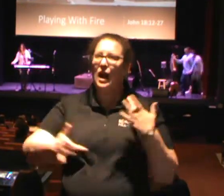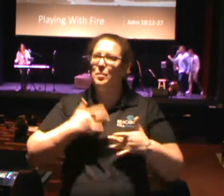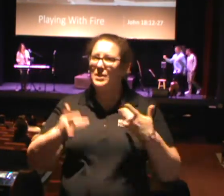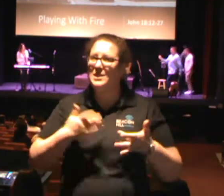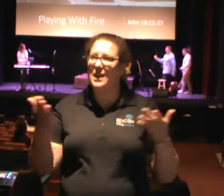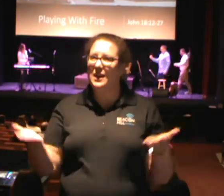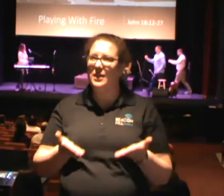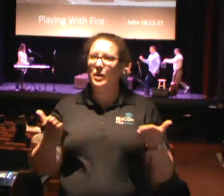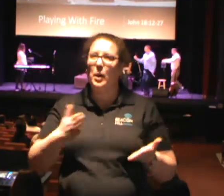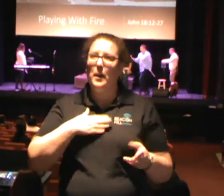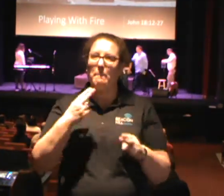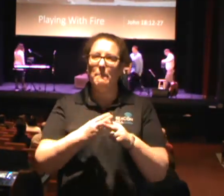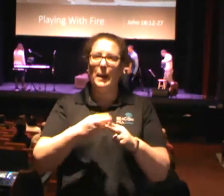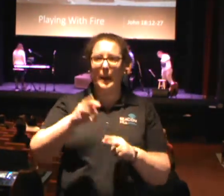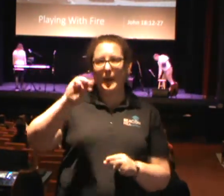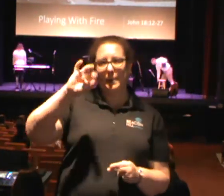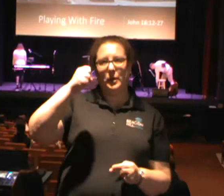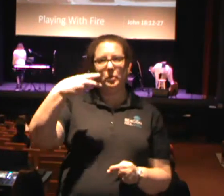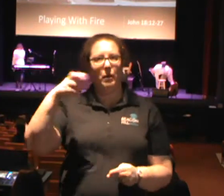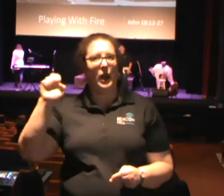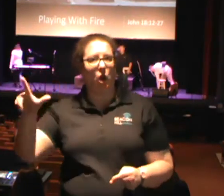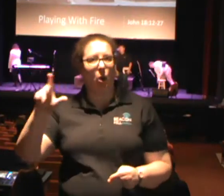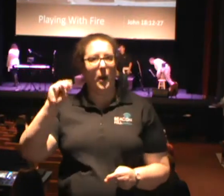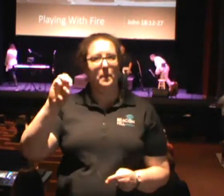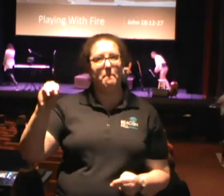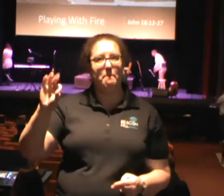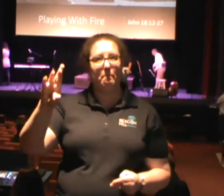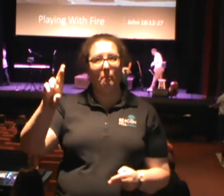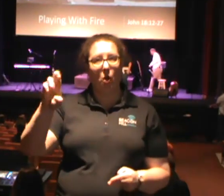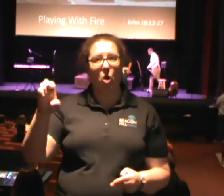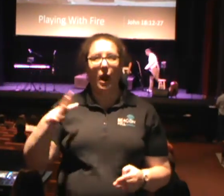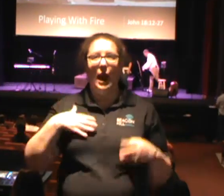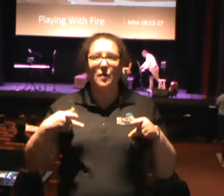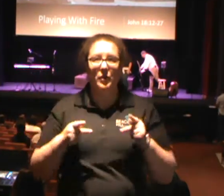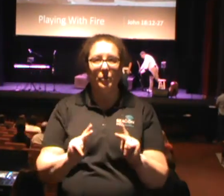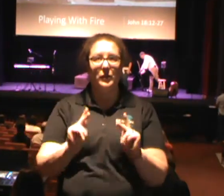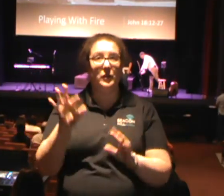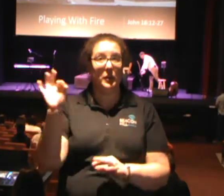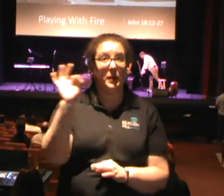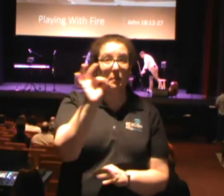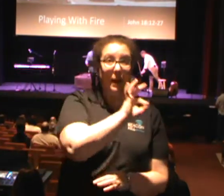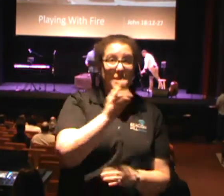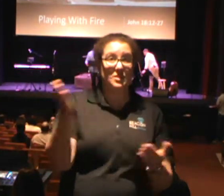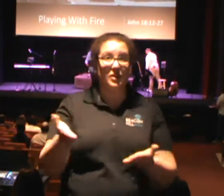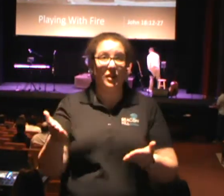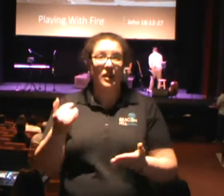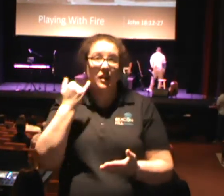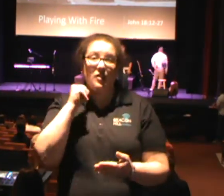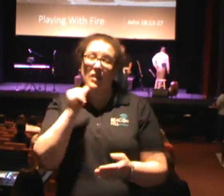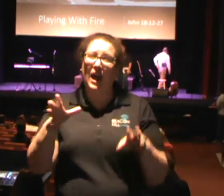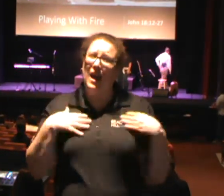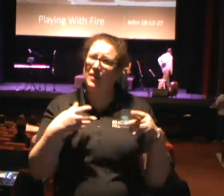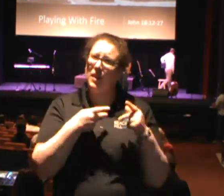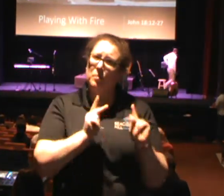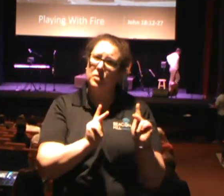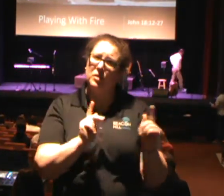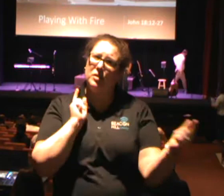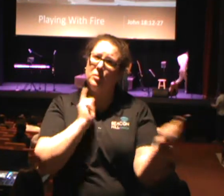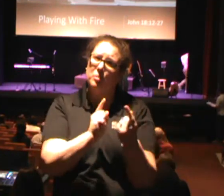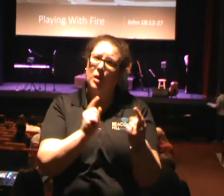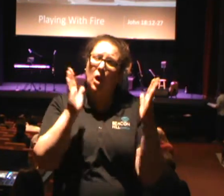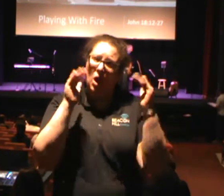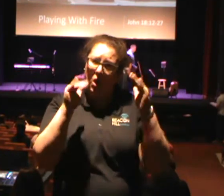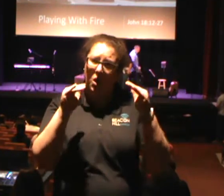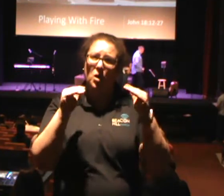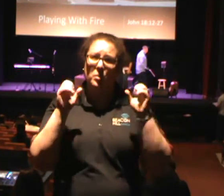you here. My name is Michael Moore. I have the privilege of being the pastor of this fellowship of believers. If I haven't got a chance to meet you yet, I hope